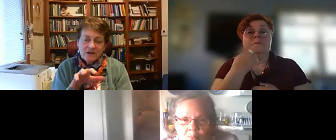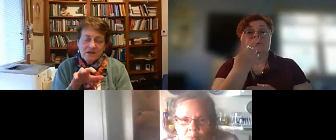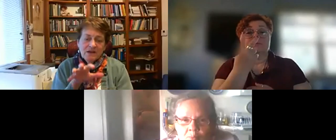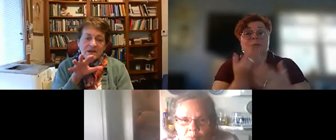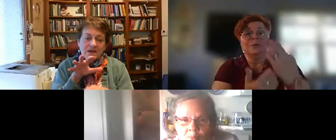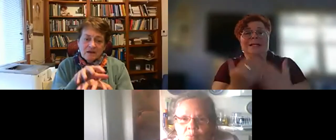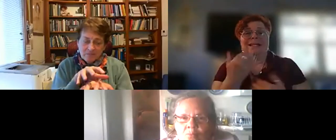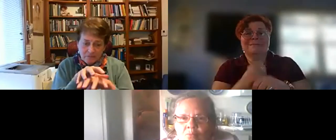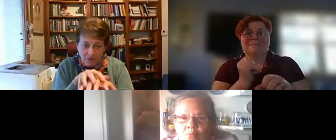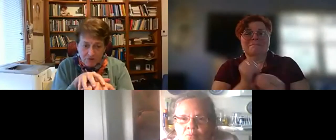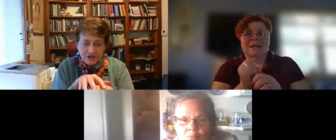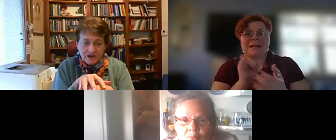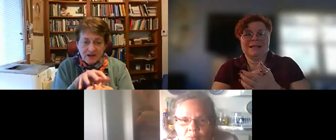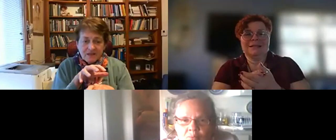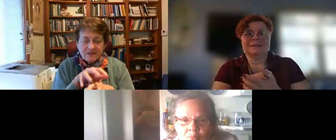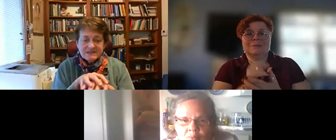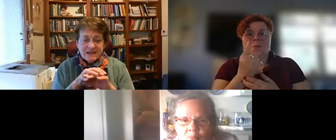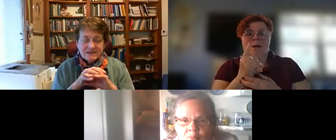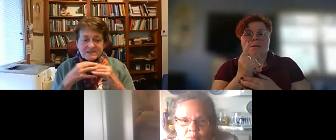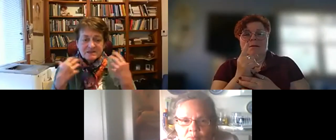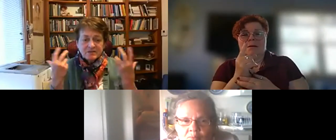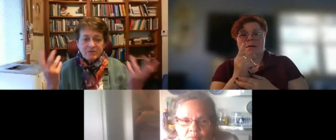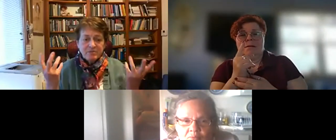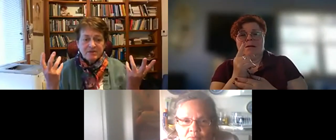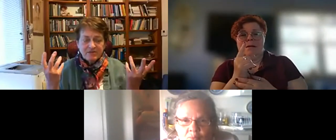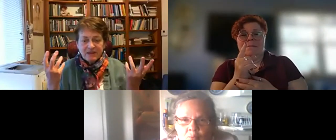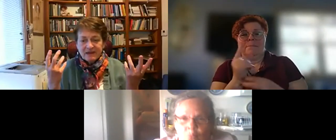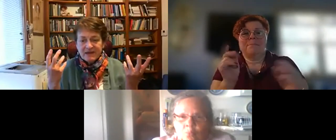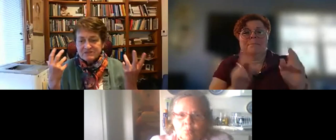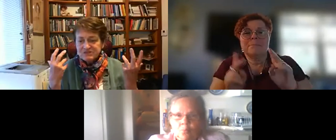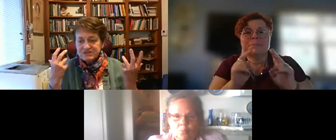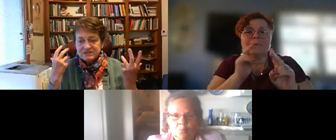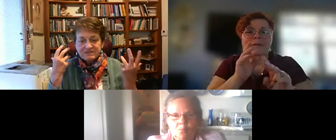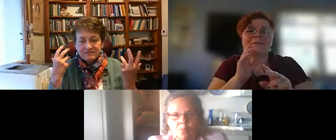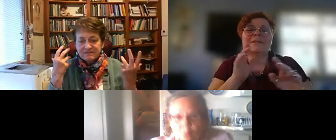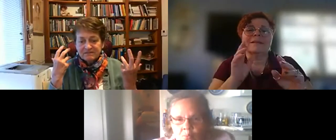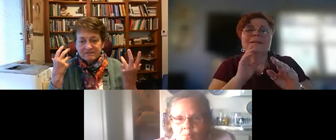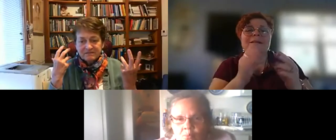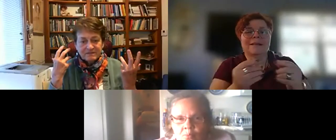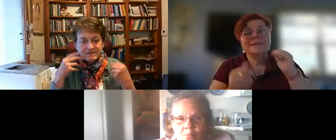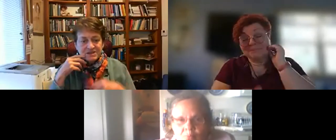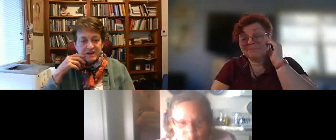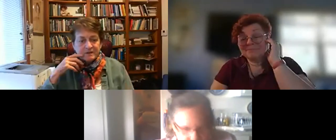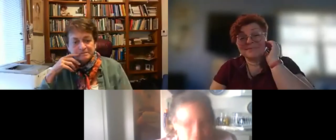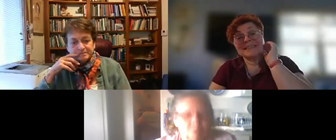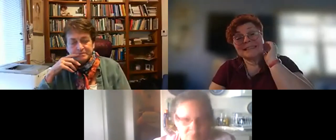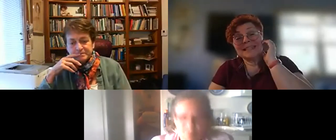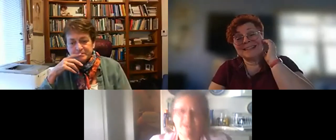motion that says people of the land that's just stunning it's poetic